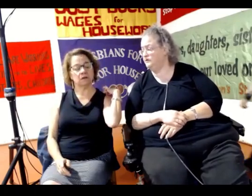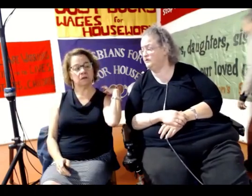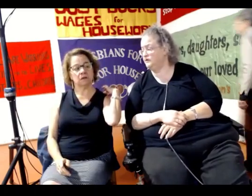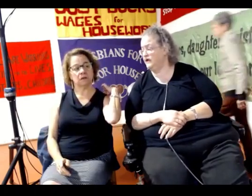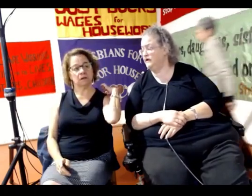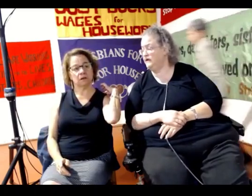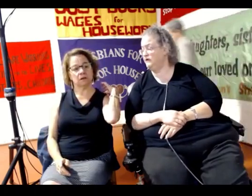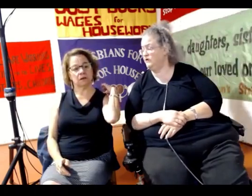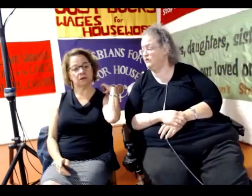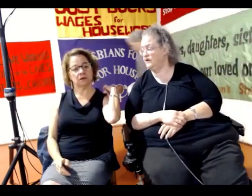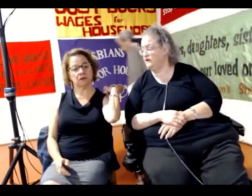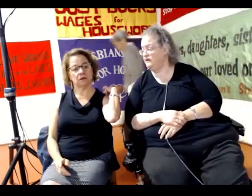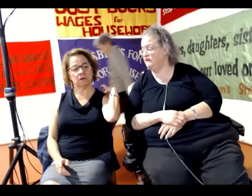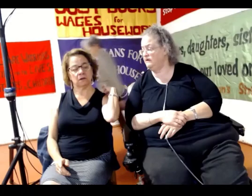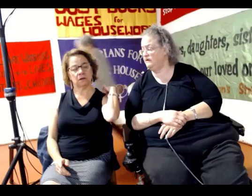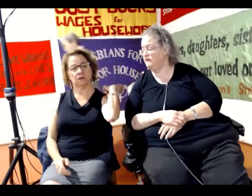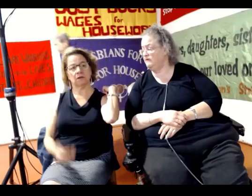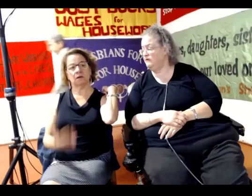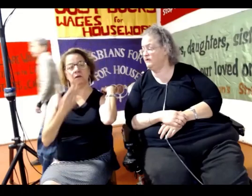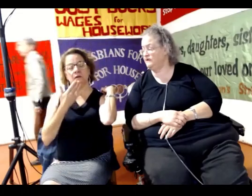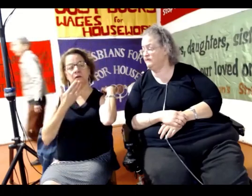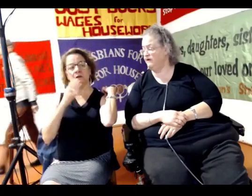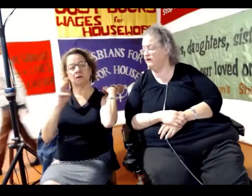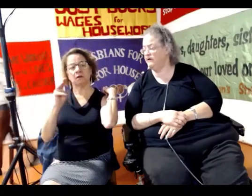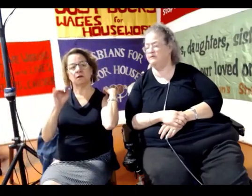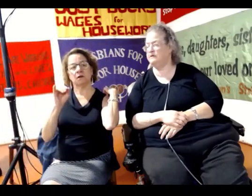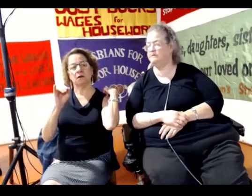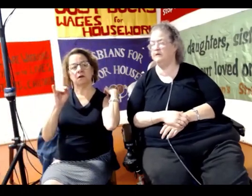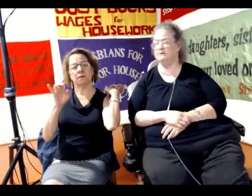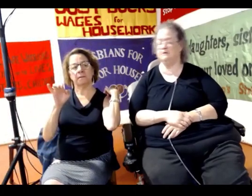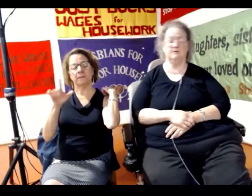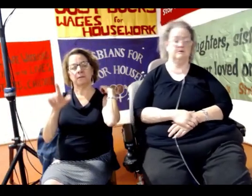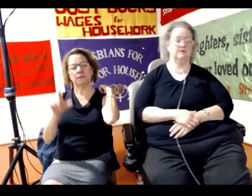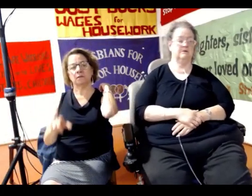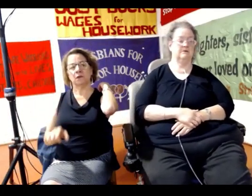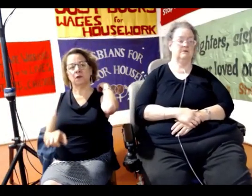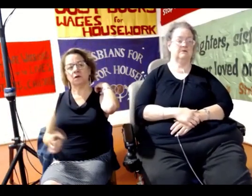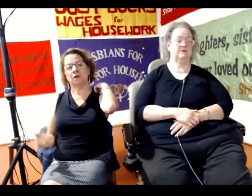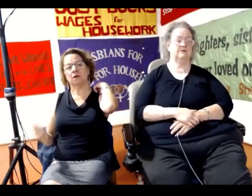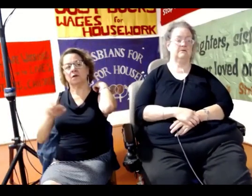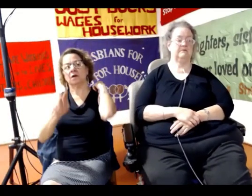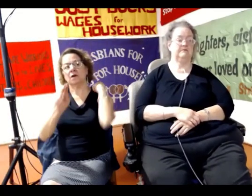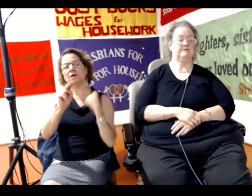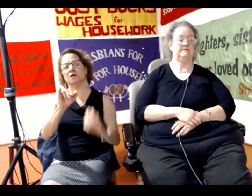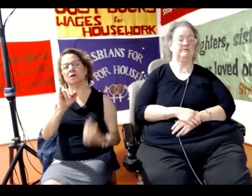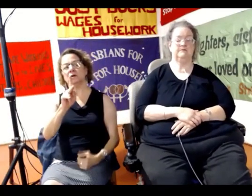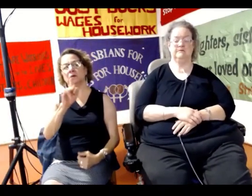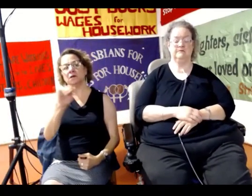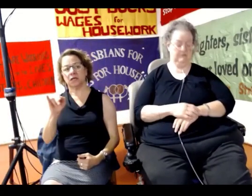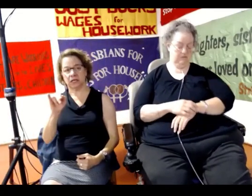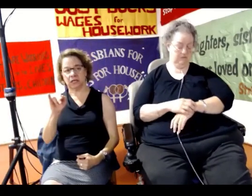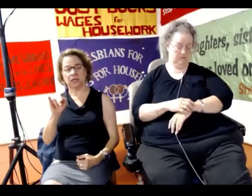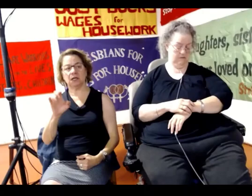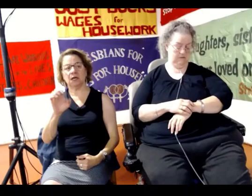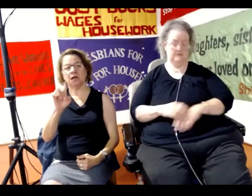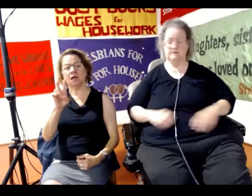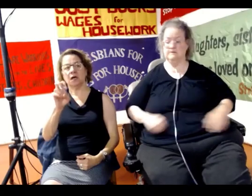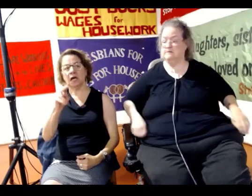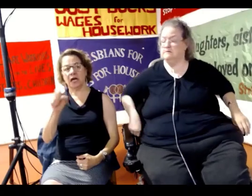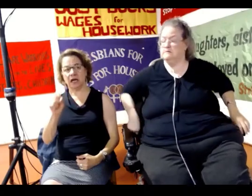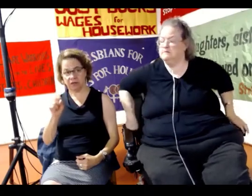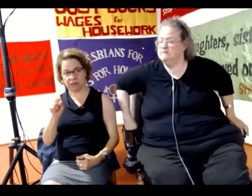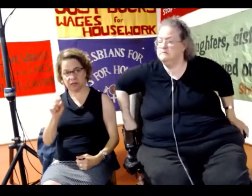Thank you, Michael. Okay, our last speaker is Nikki Adams from our sister organization.